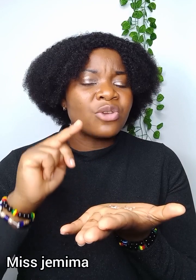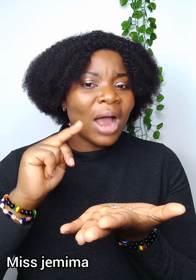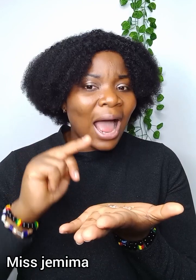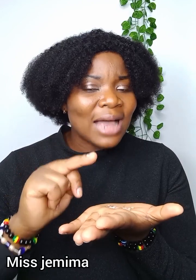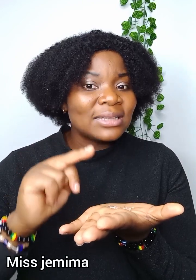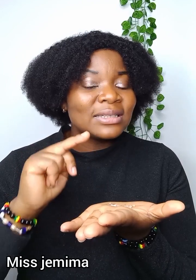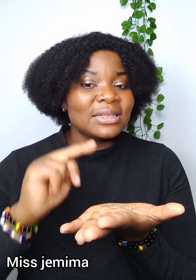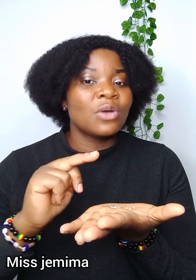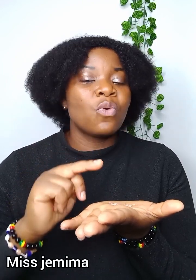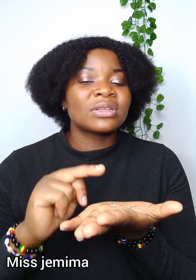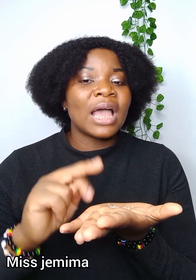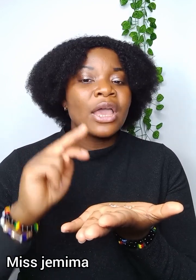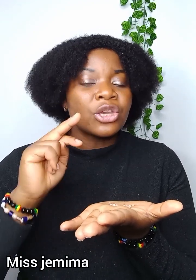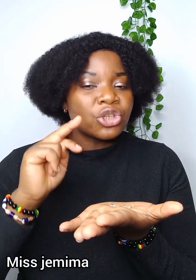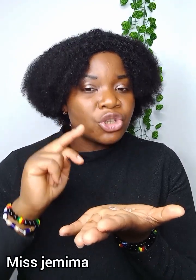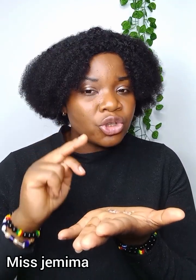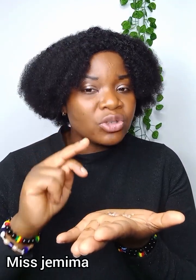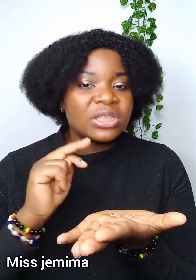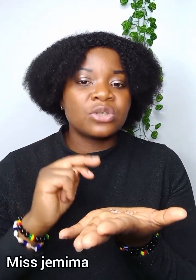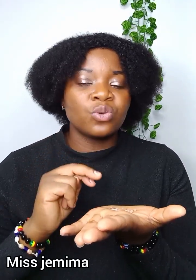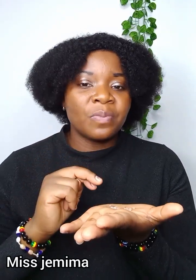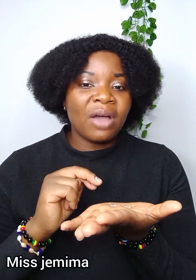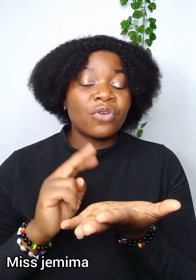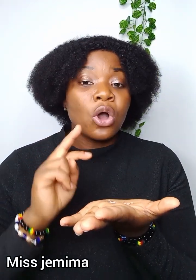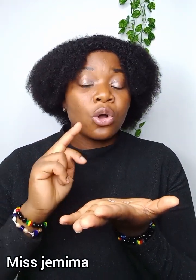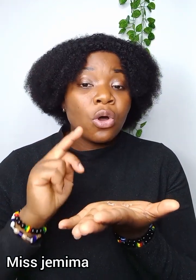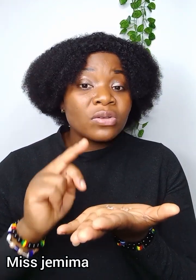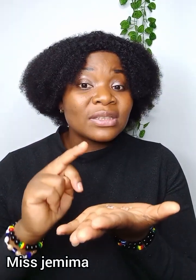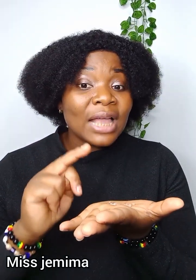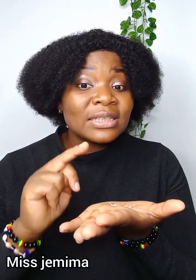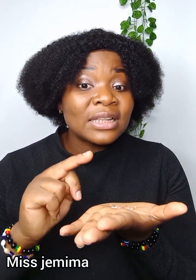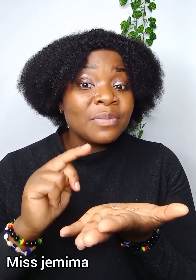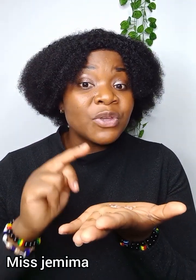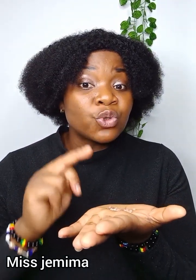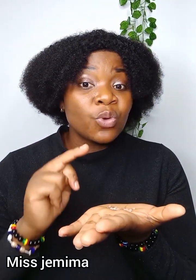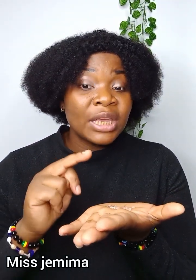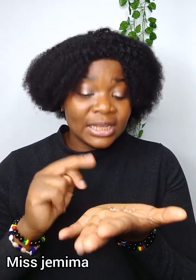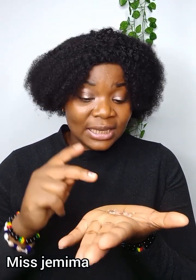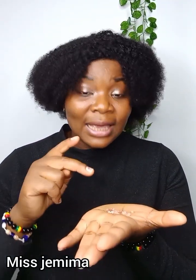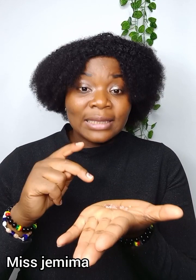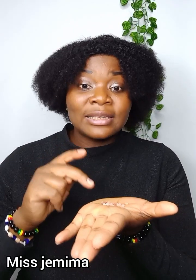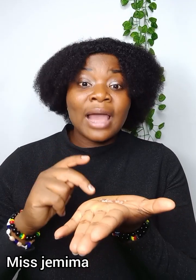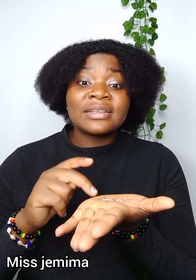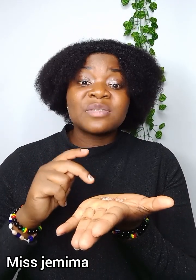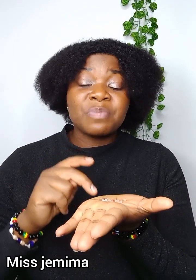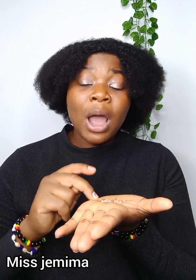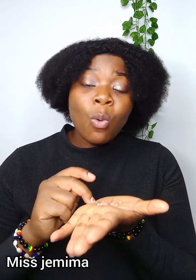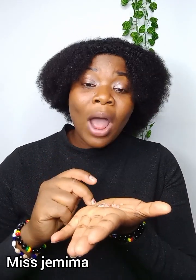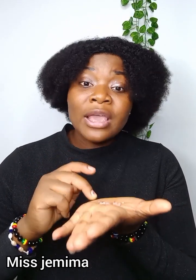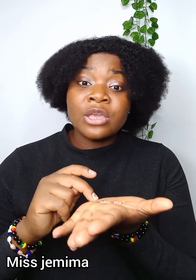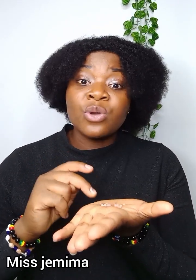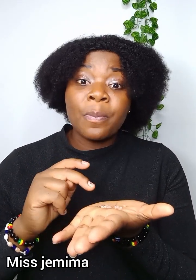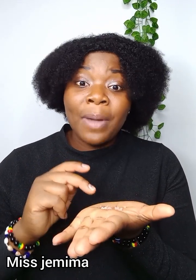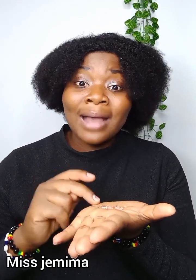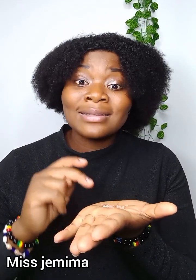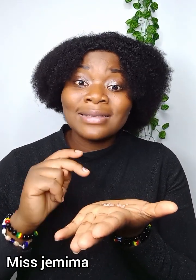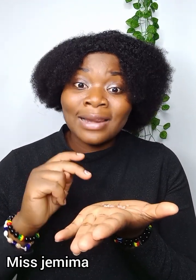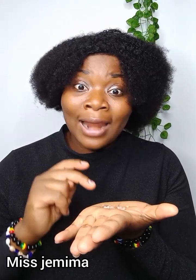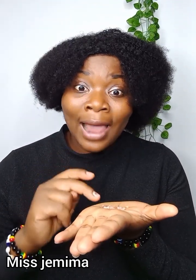you add it in the water use it to bath constantly be doing it there is power in your pants line